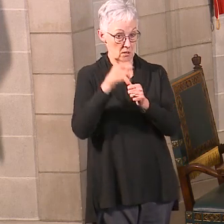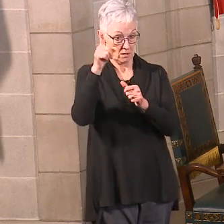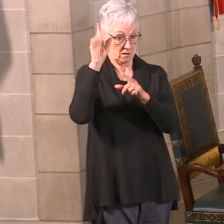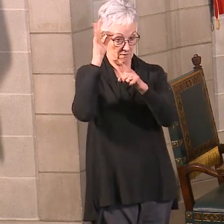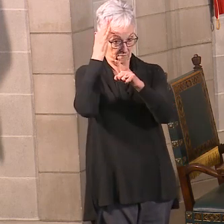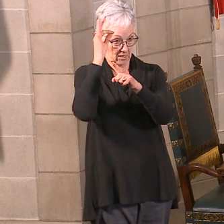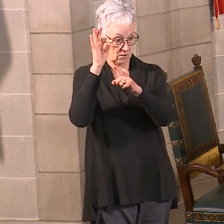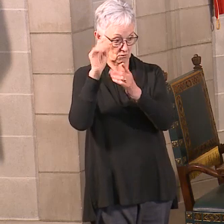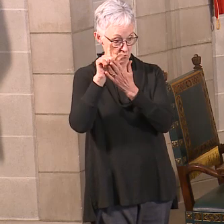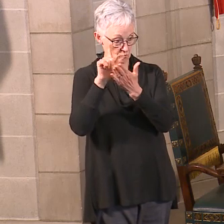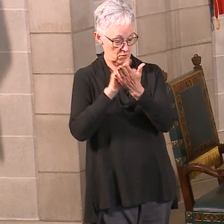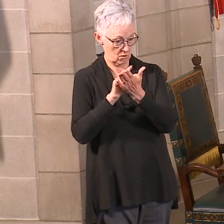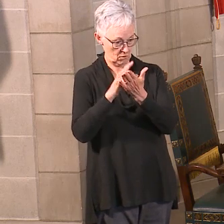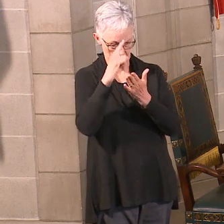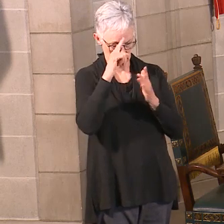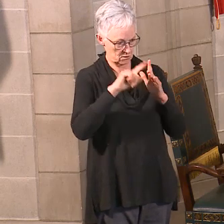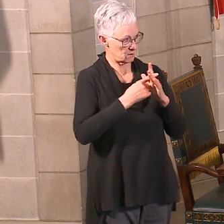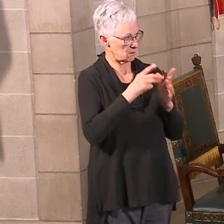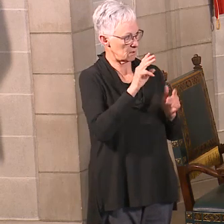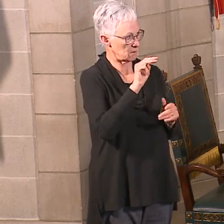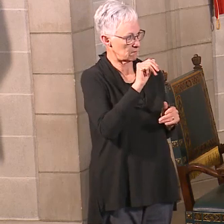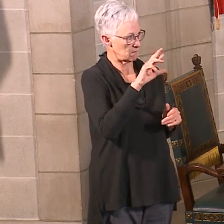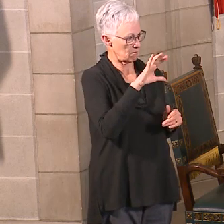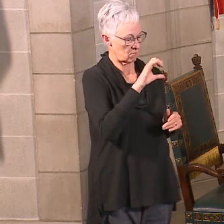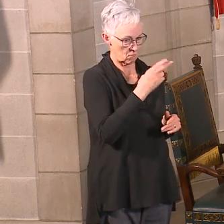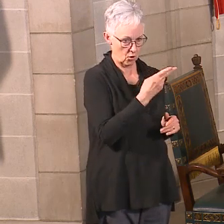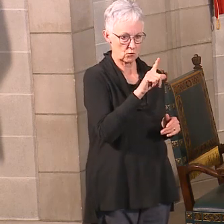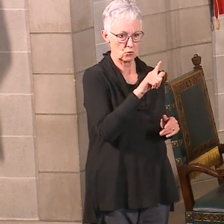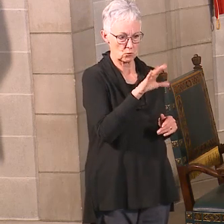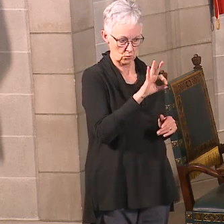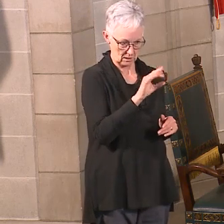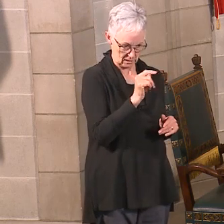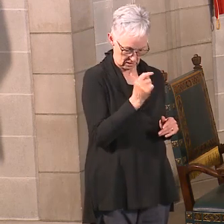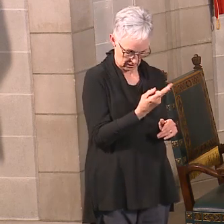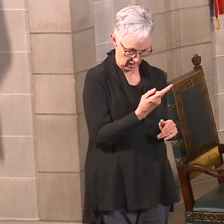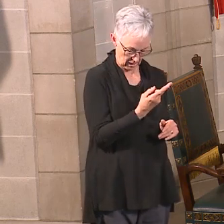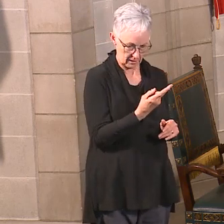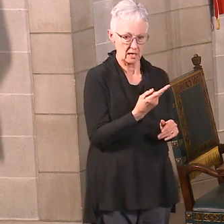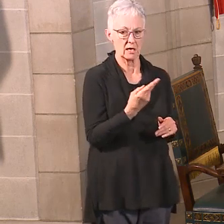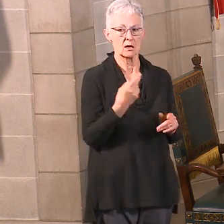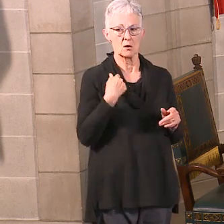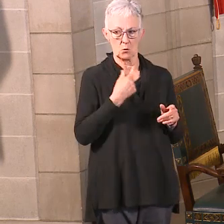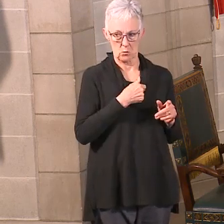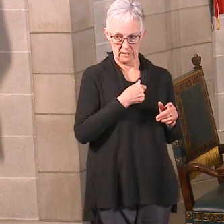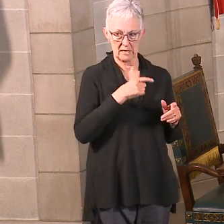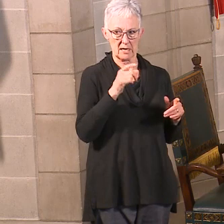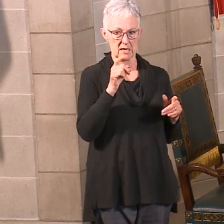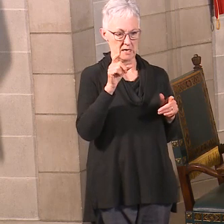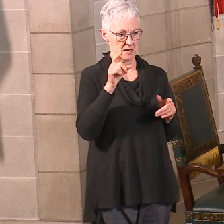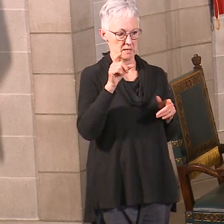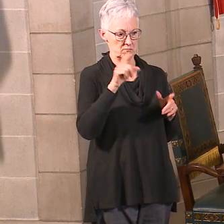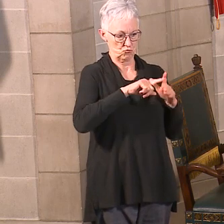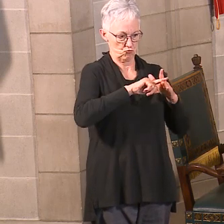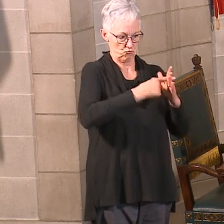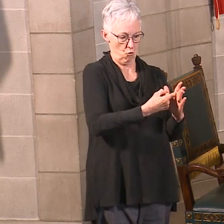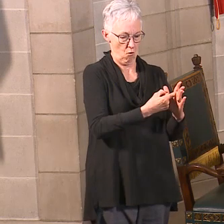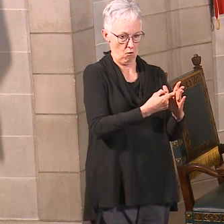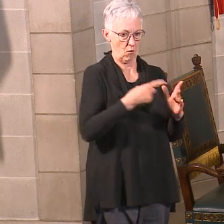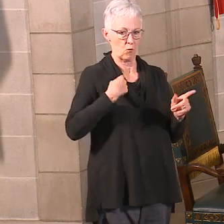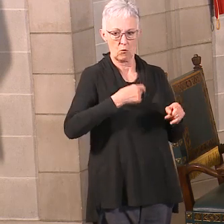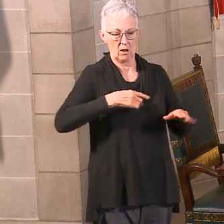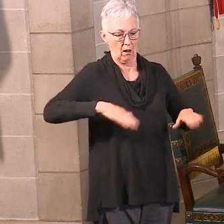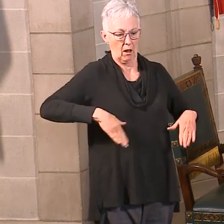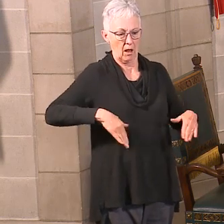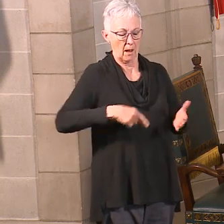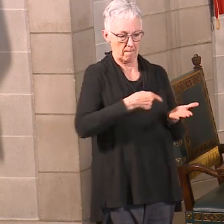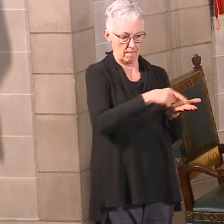March 29th, I'm sorry. And we have not paid that week yet. We plan to run the script for that